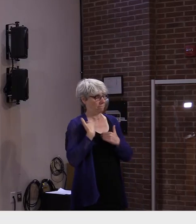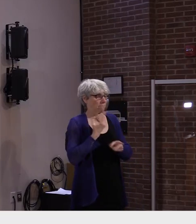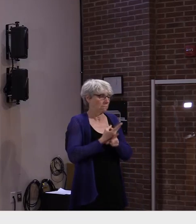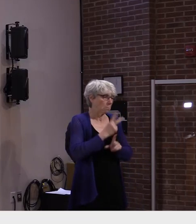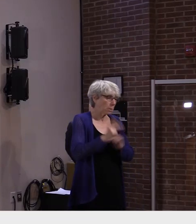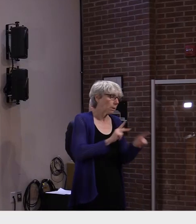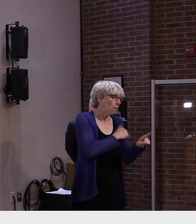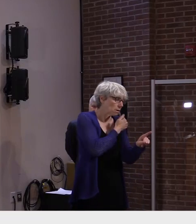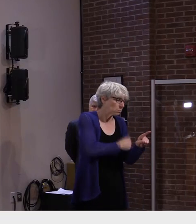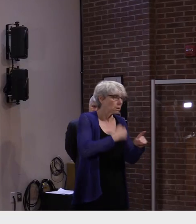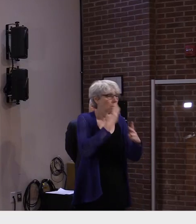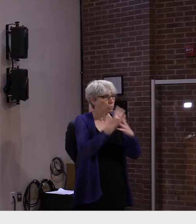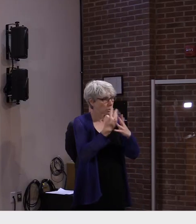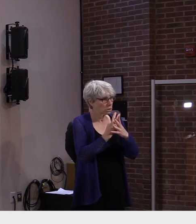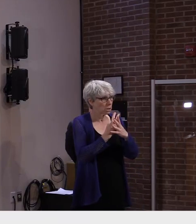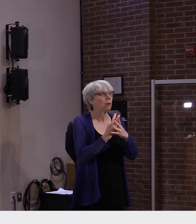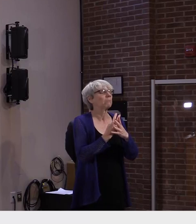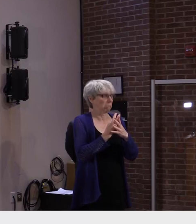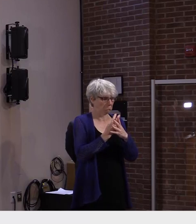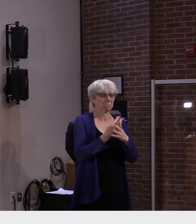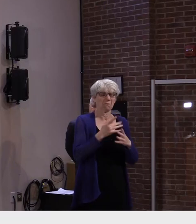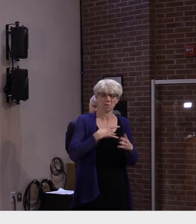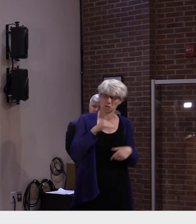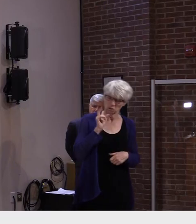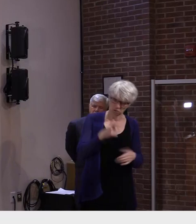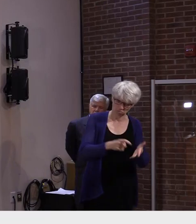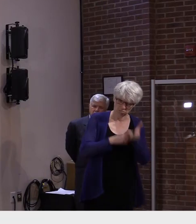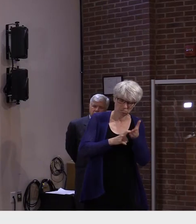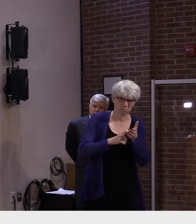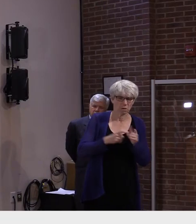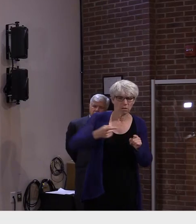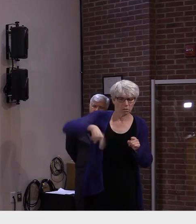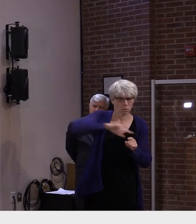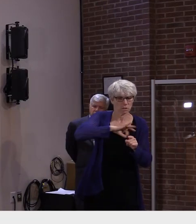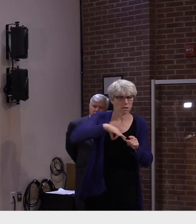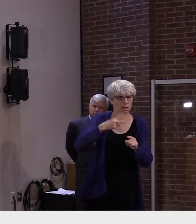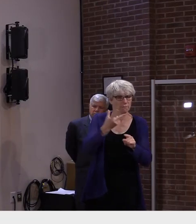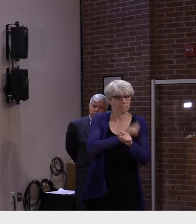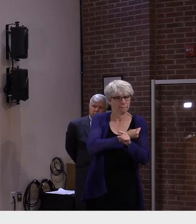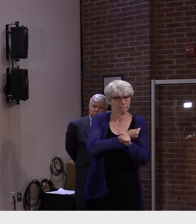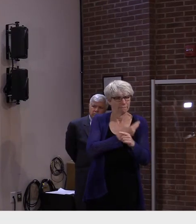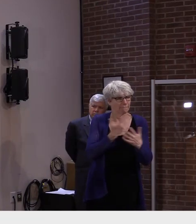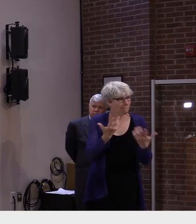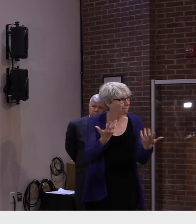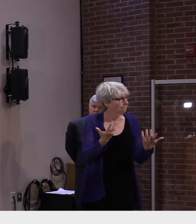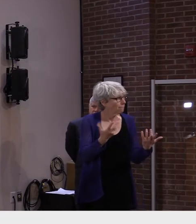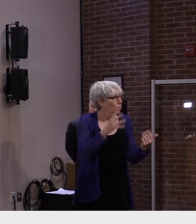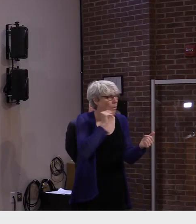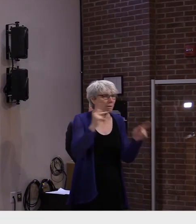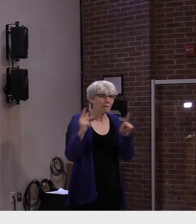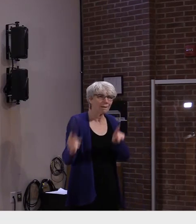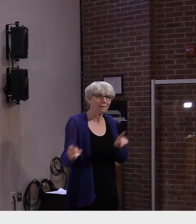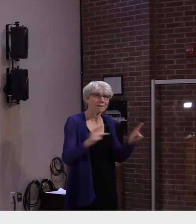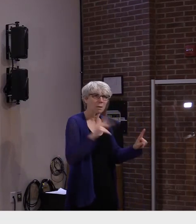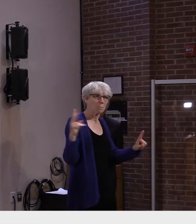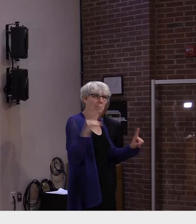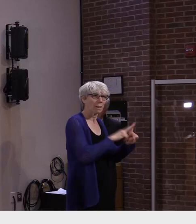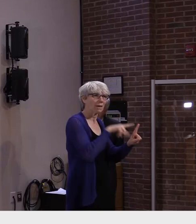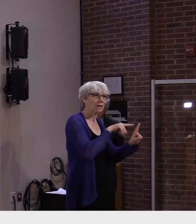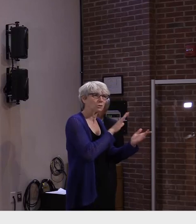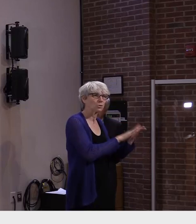we should have a vaccine mandate in place for those people. Why wouldn't that same rationale apply